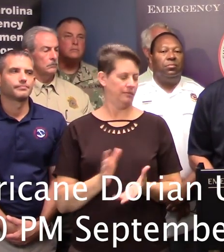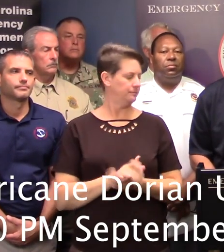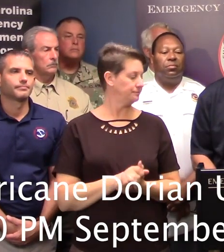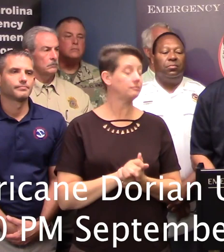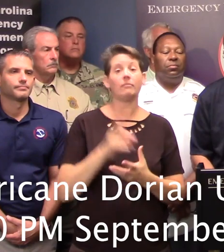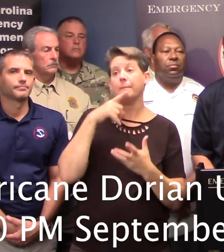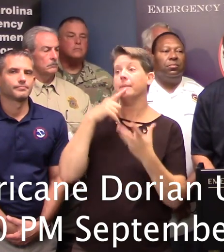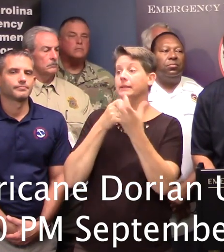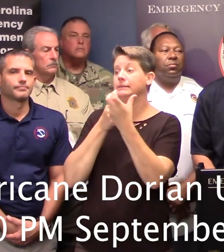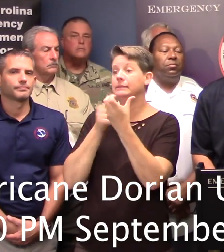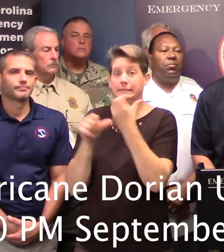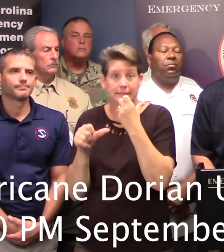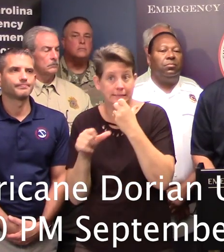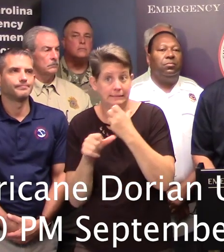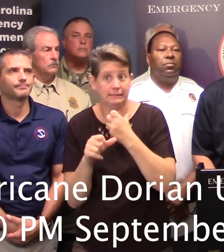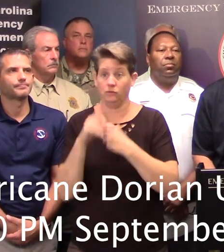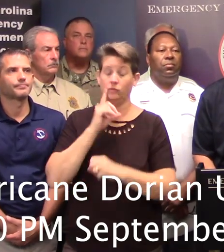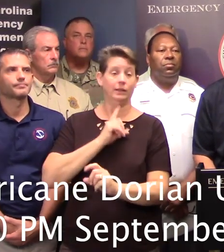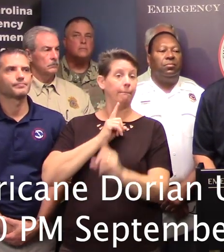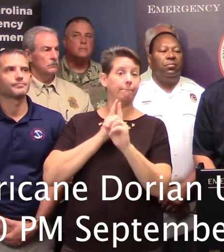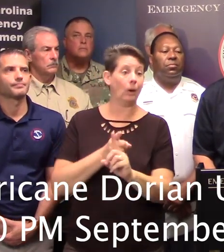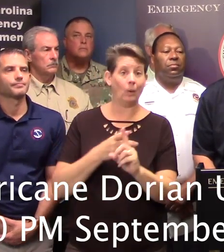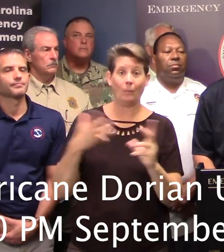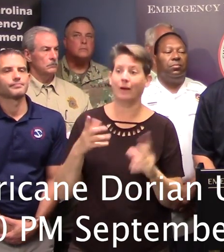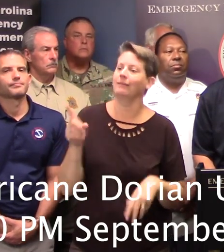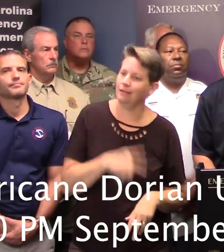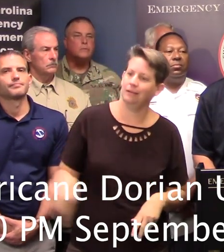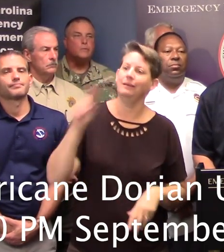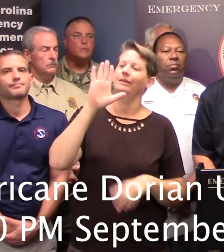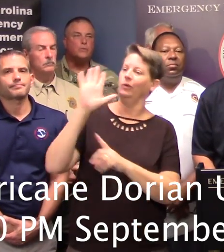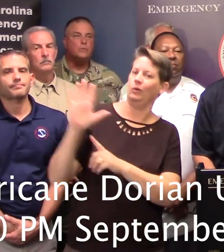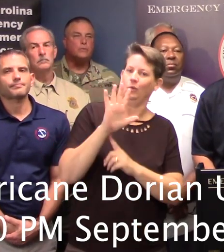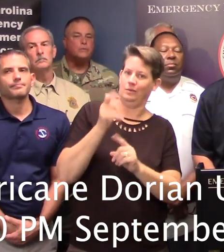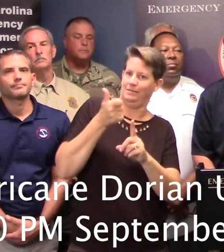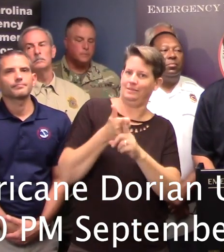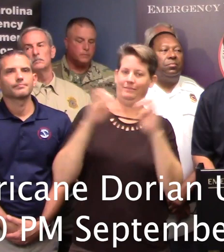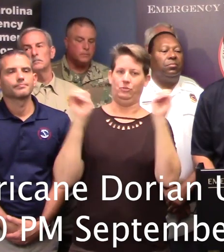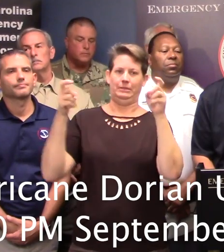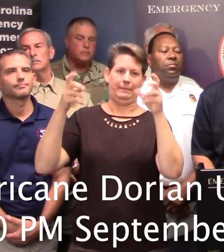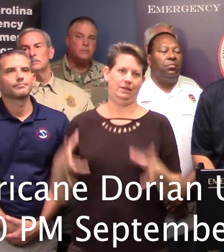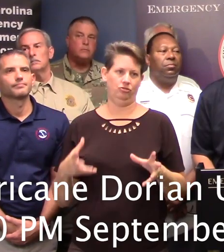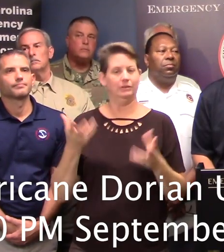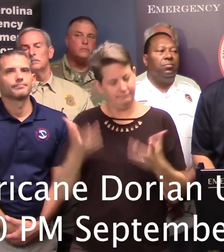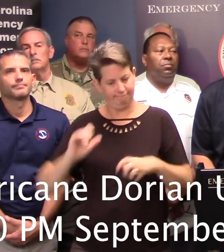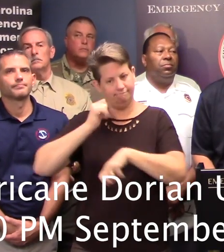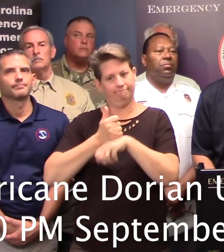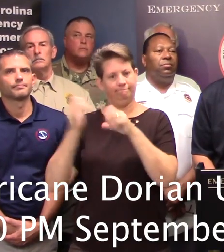assistance area, again, the key message there is for all our citizens to be their own emergency manager and have a plan